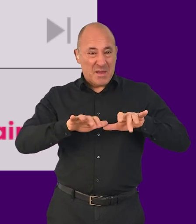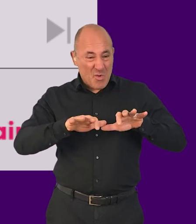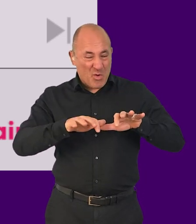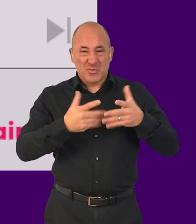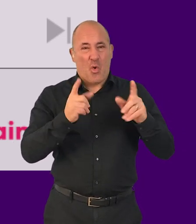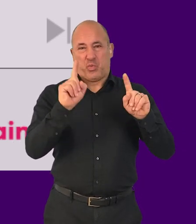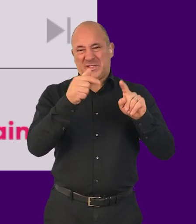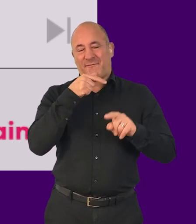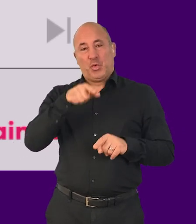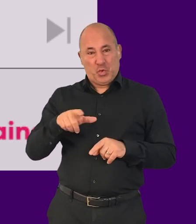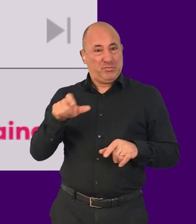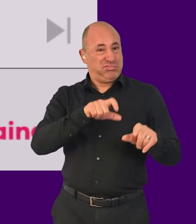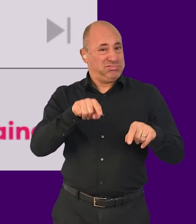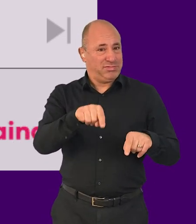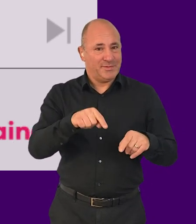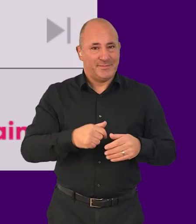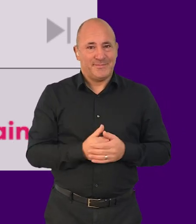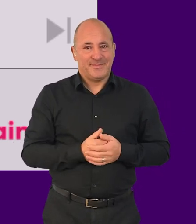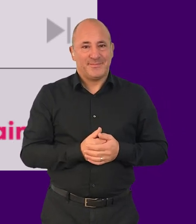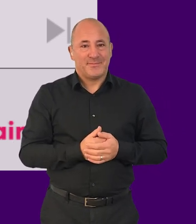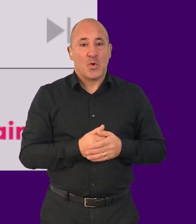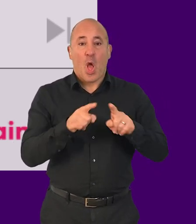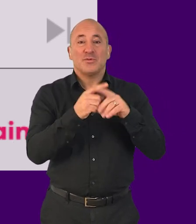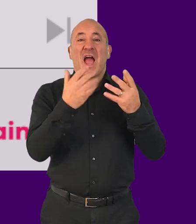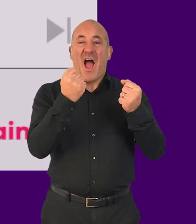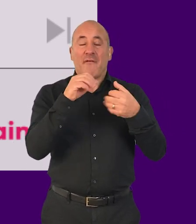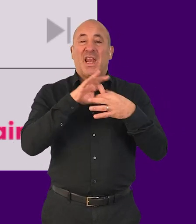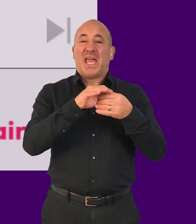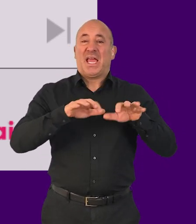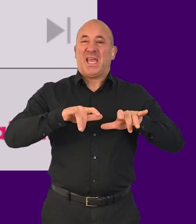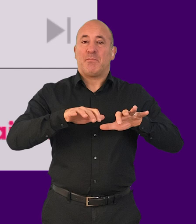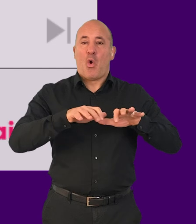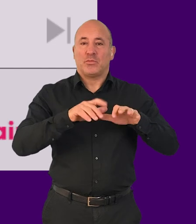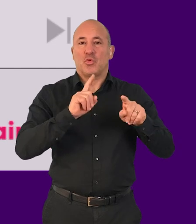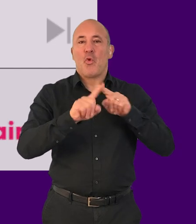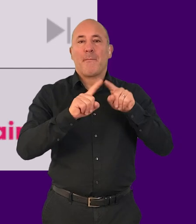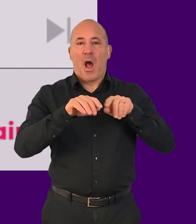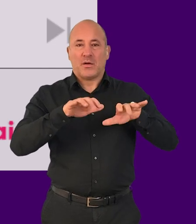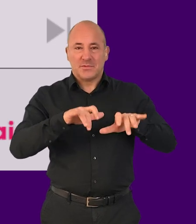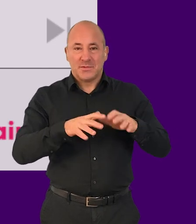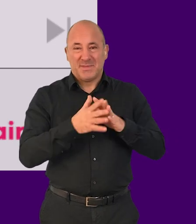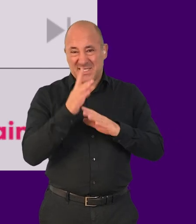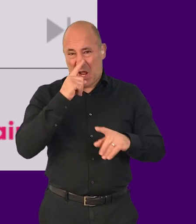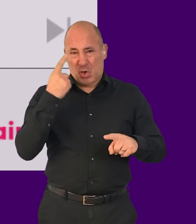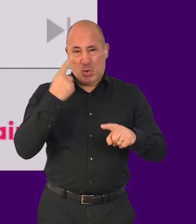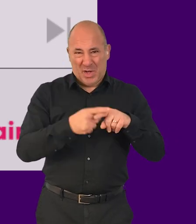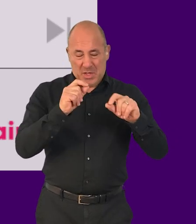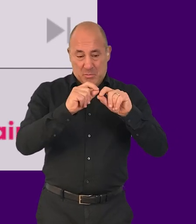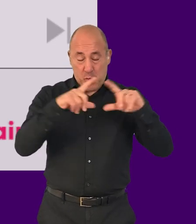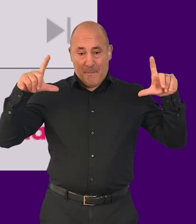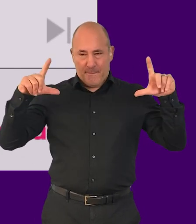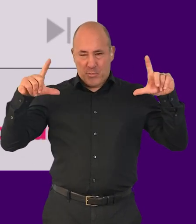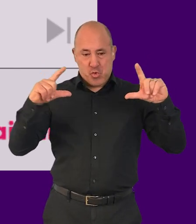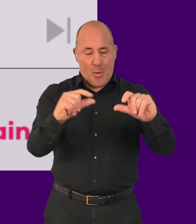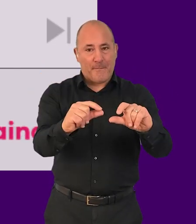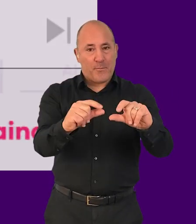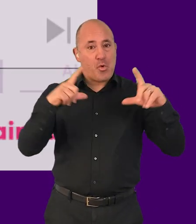pointer device. It also comes with keyboard commands to help you quickly execute common actions like zooming in and out.